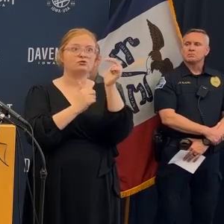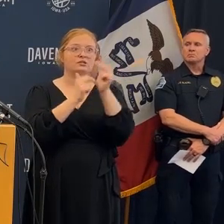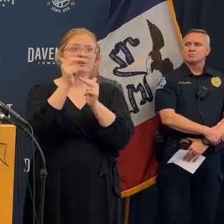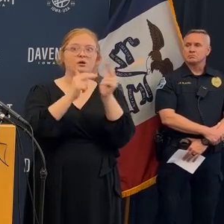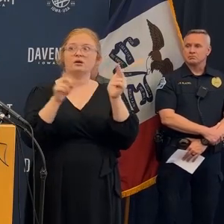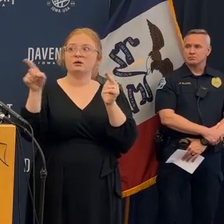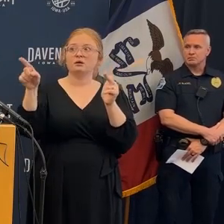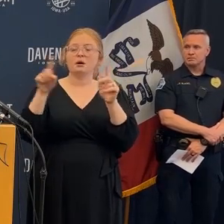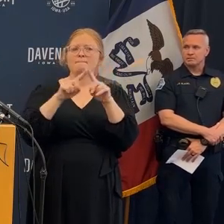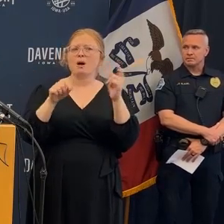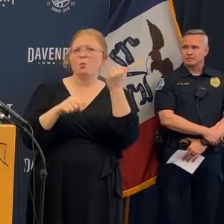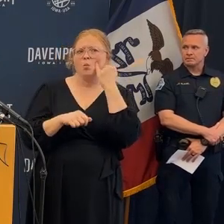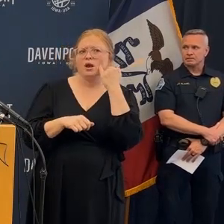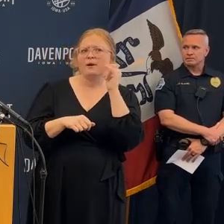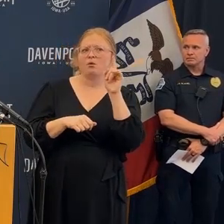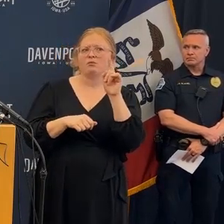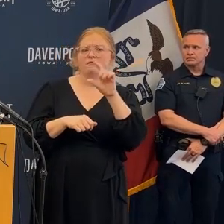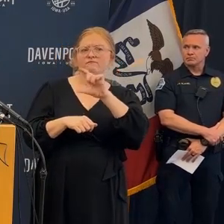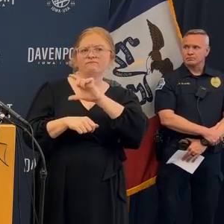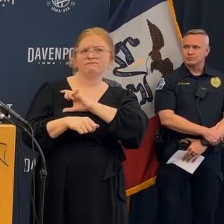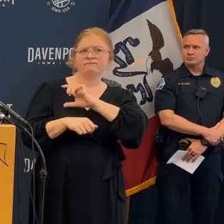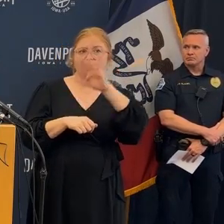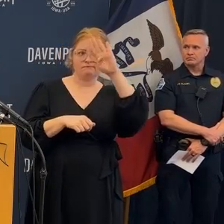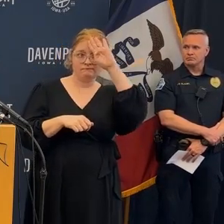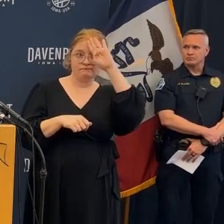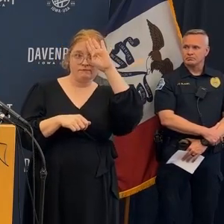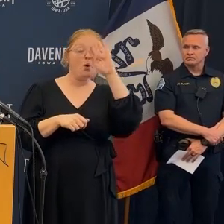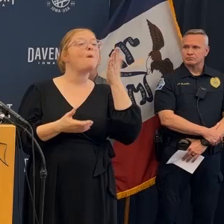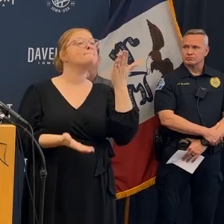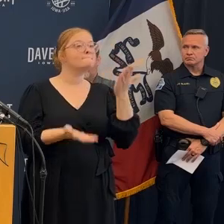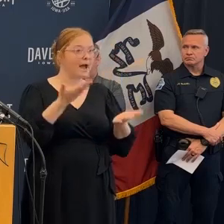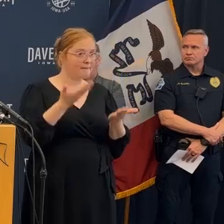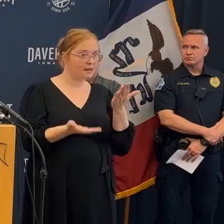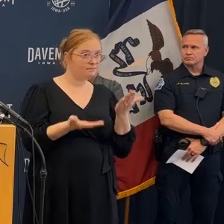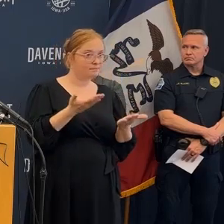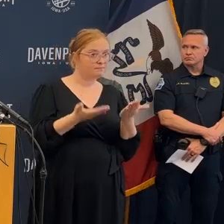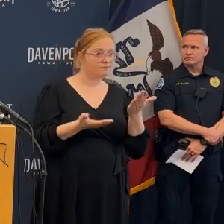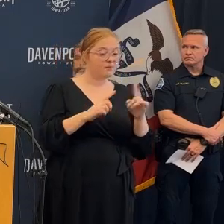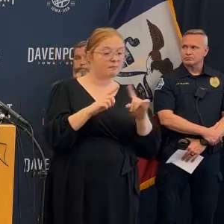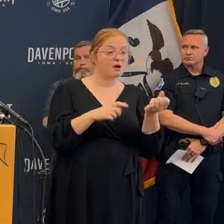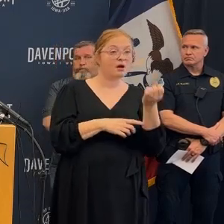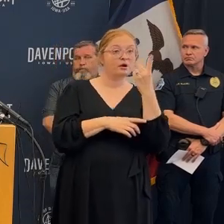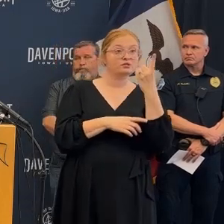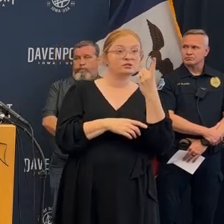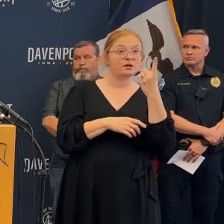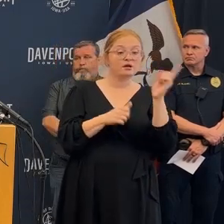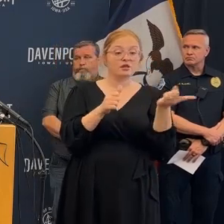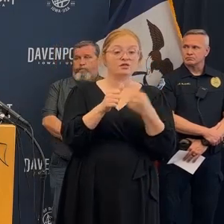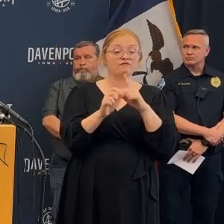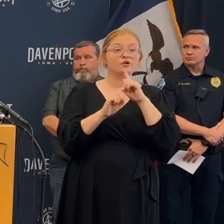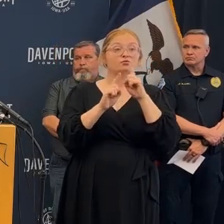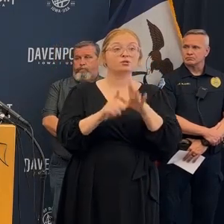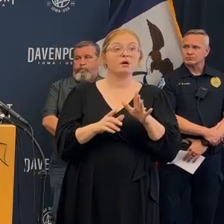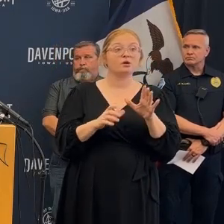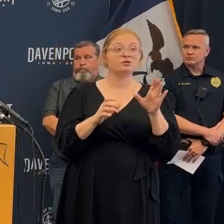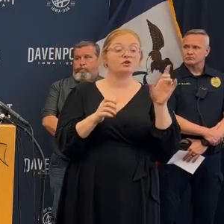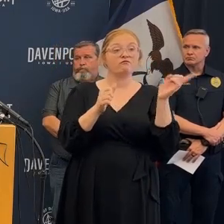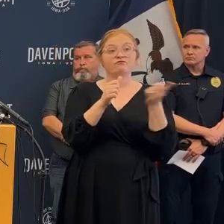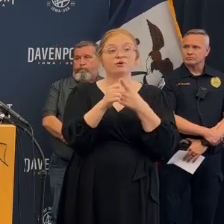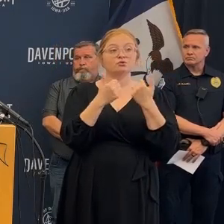to work to get those things out in belongings I don't think we're going to allow